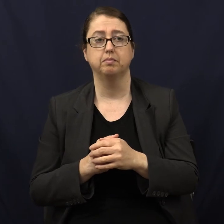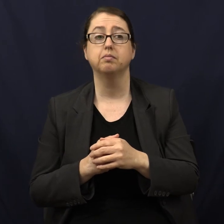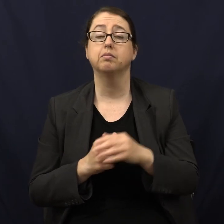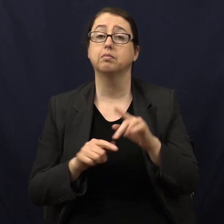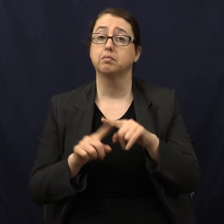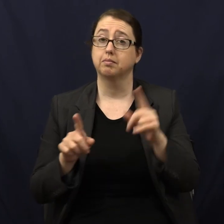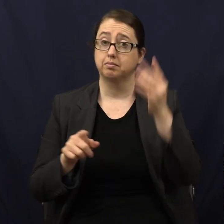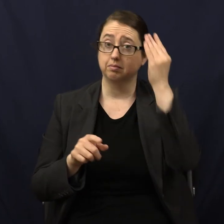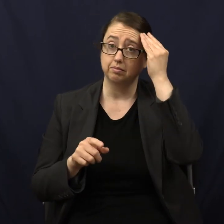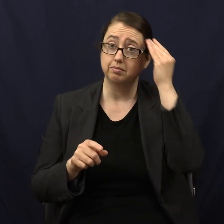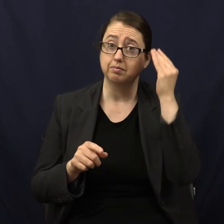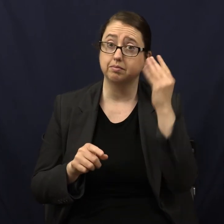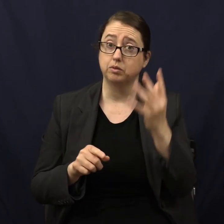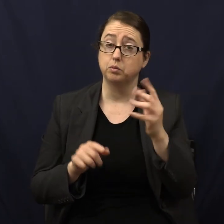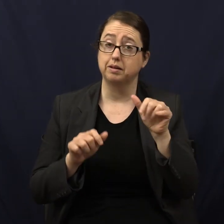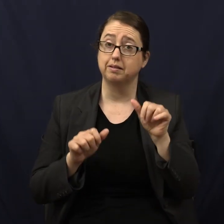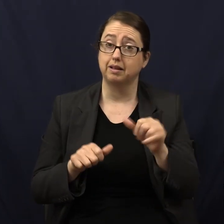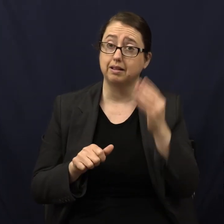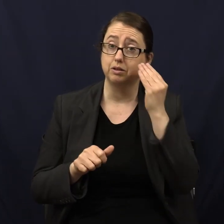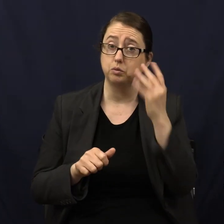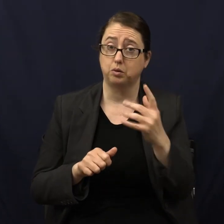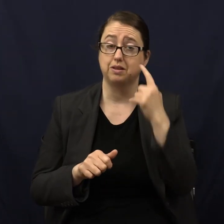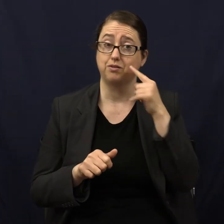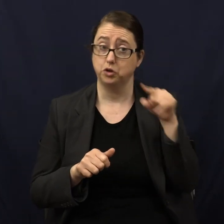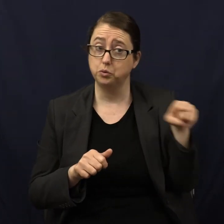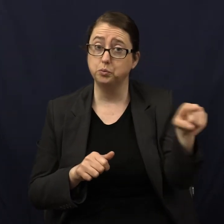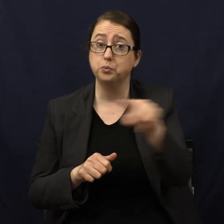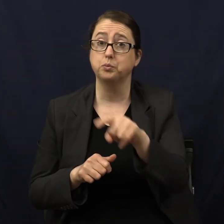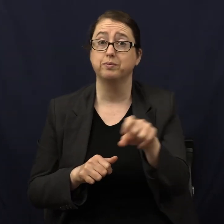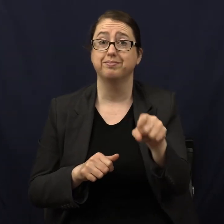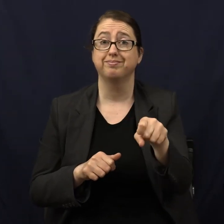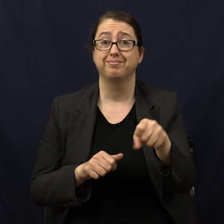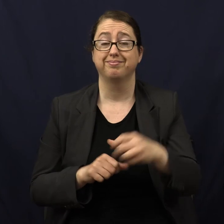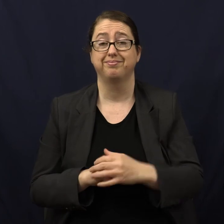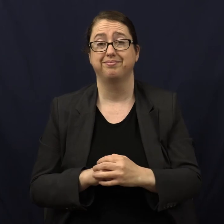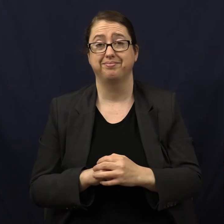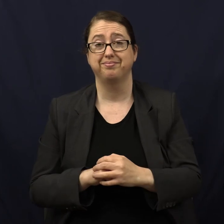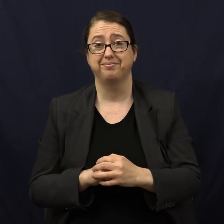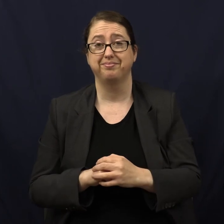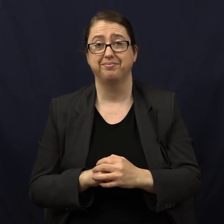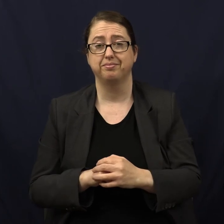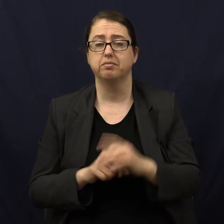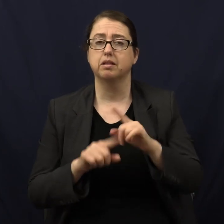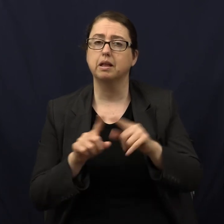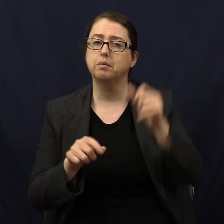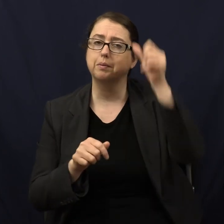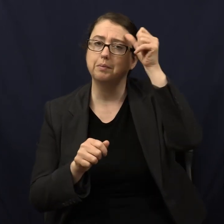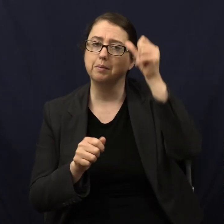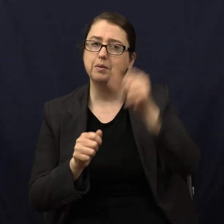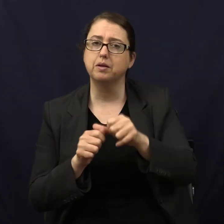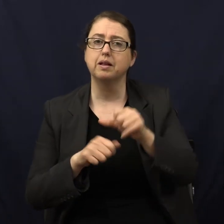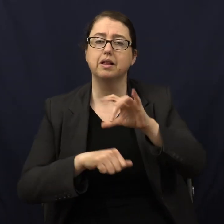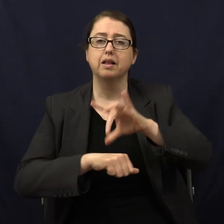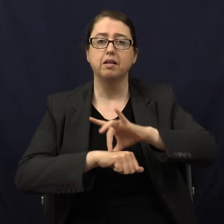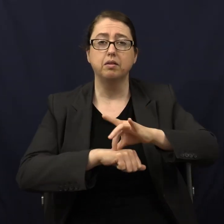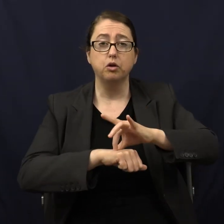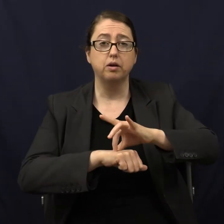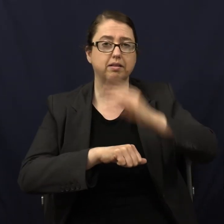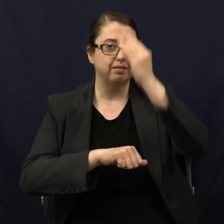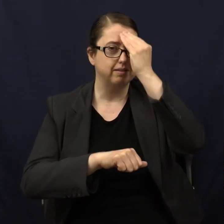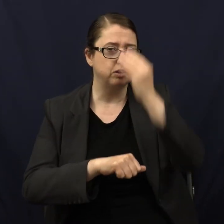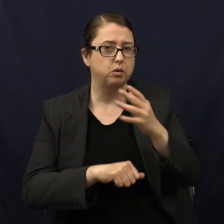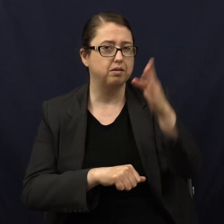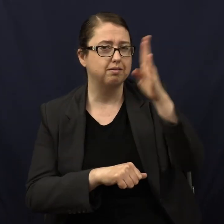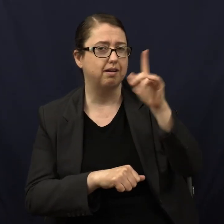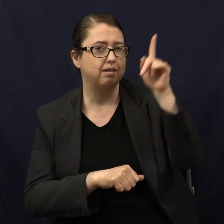But I can argue that it was for you. Right? But remember, the earth is supposed to tell you that